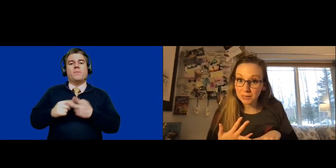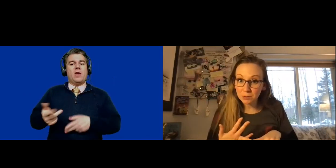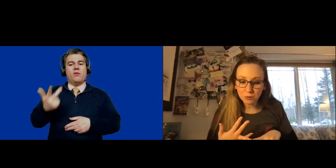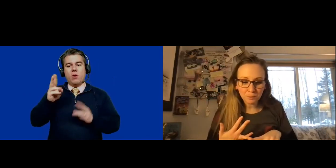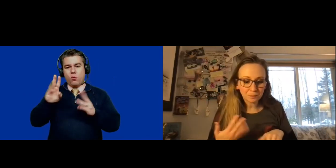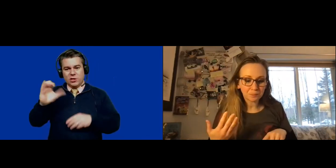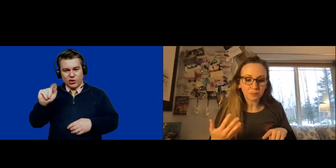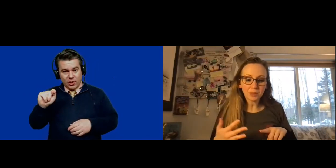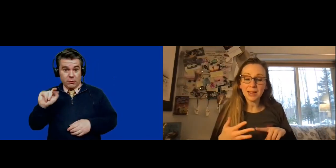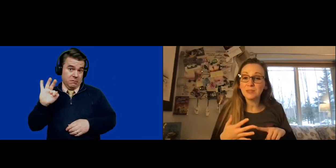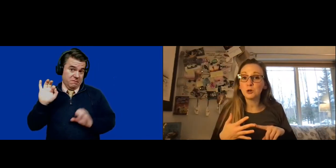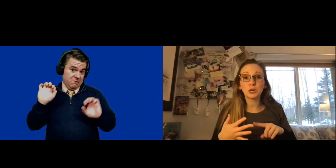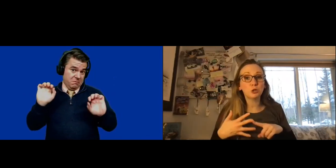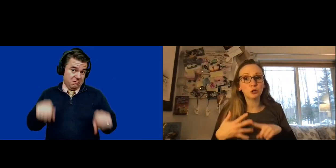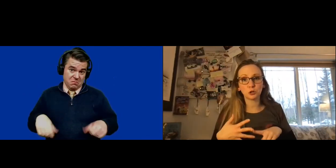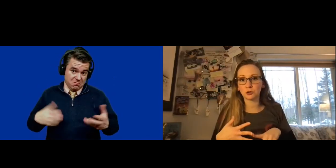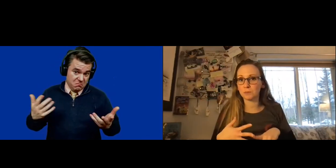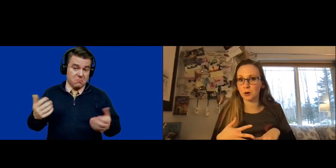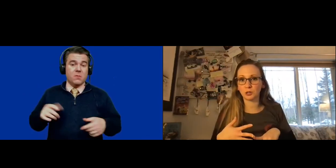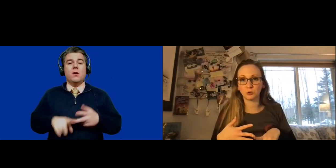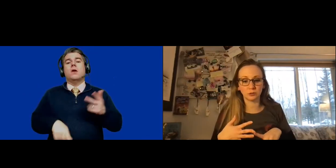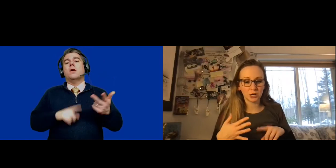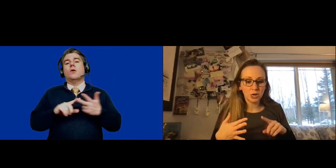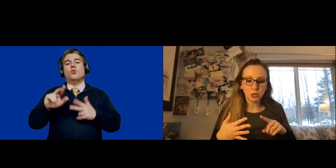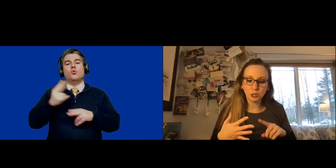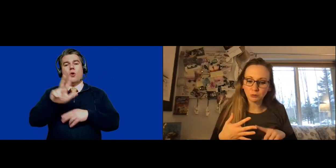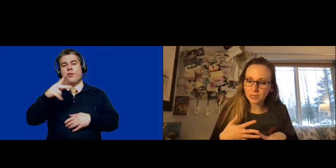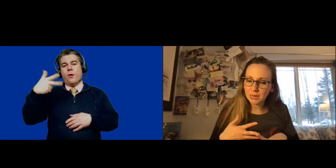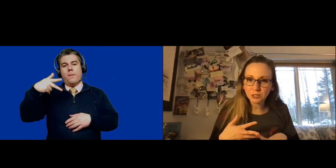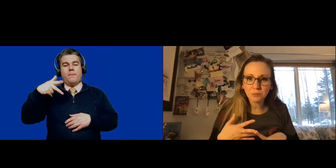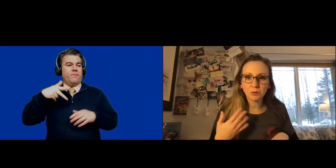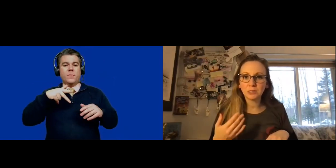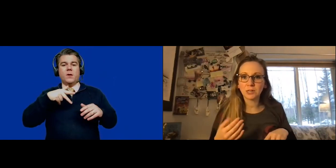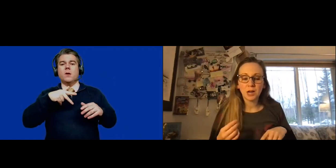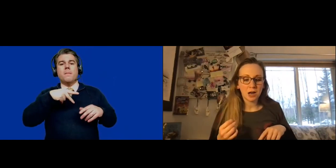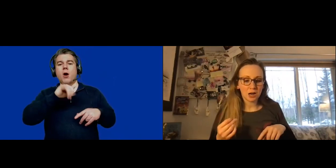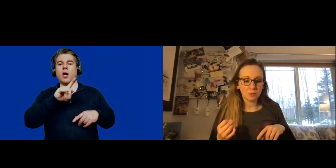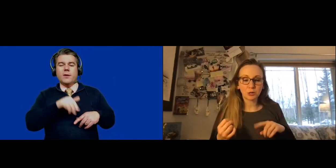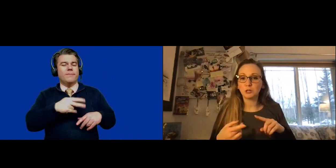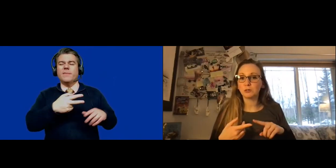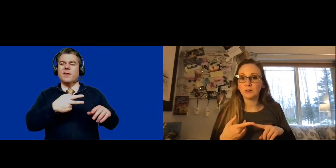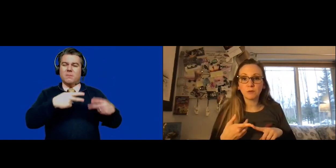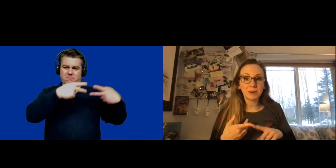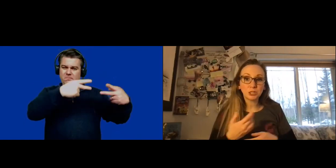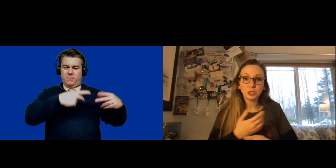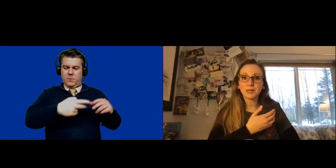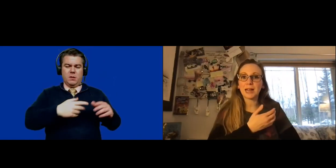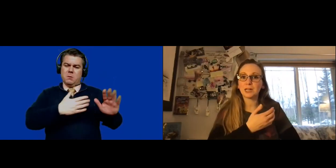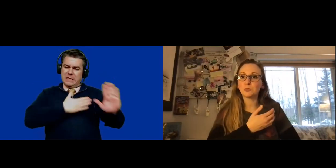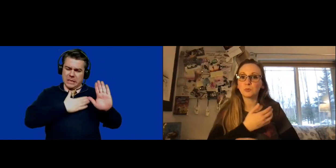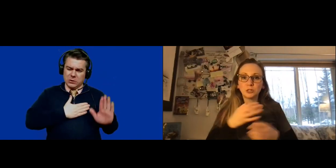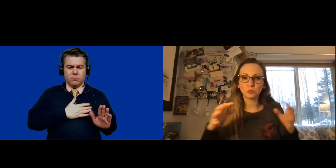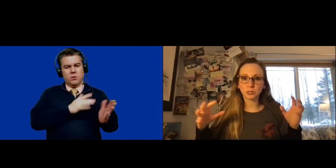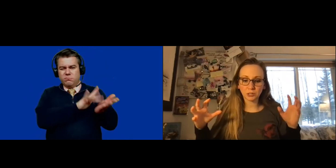if that's applicable. And then you're going to use your third-party tools. You're going to use testimonies. Um, you're going to use information